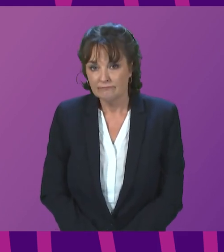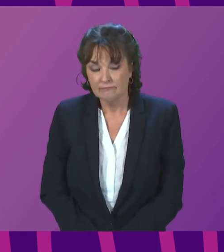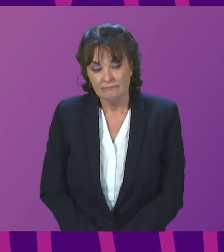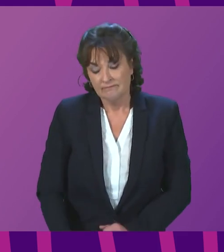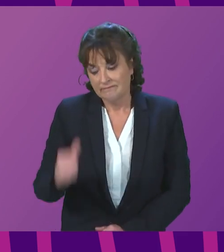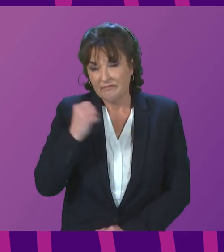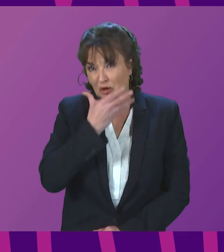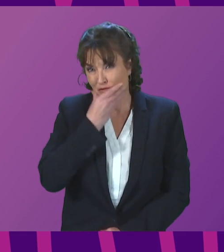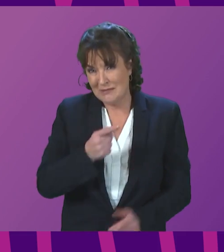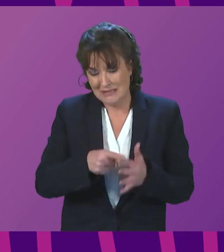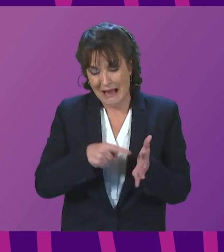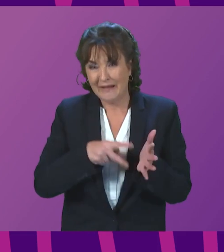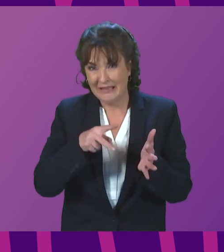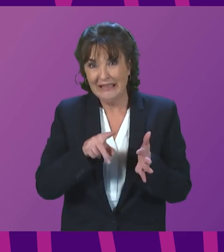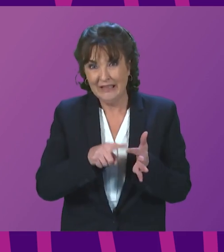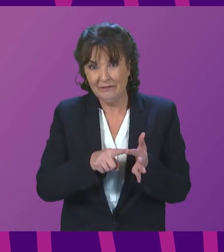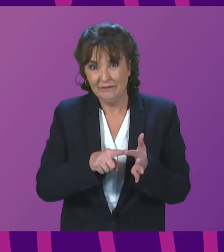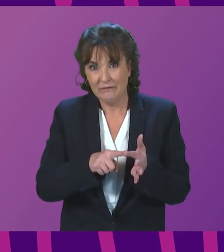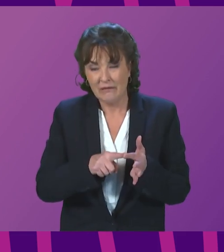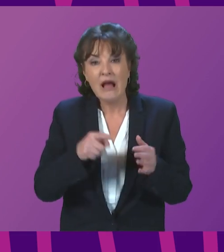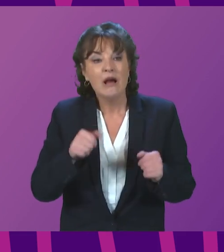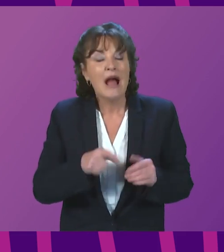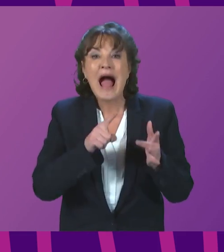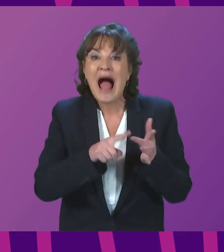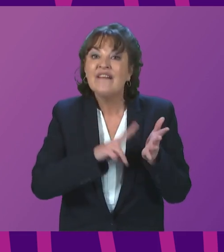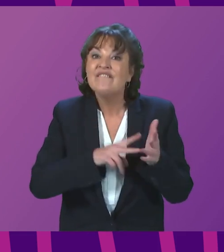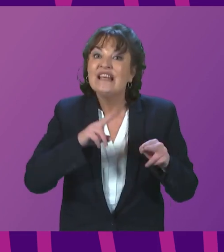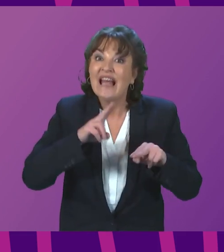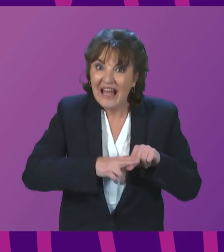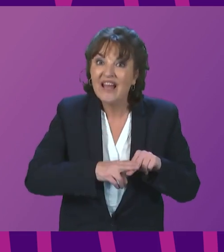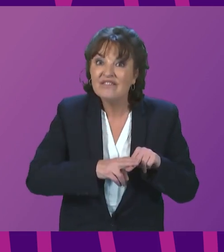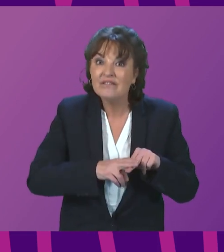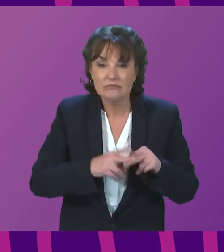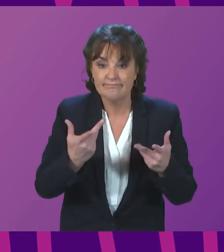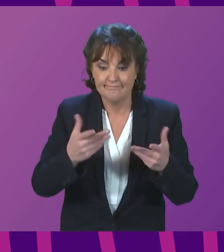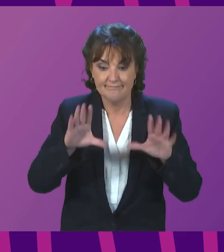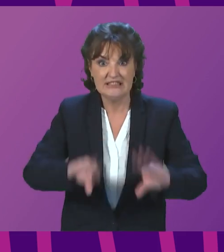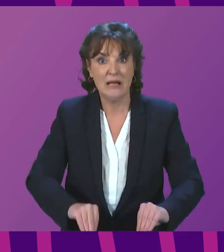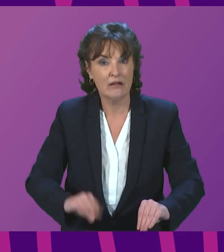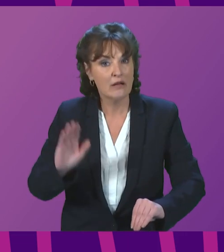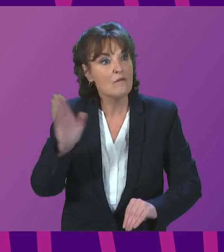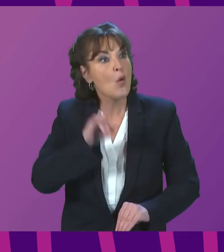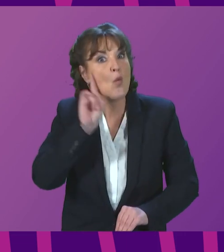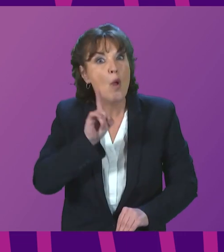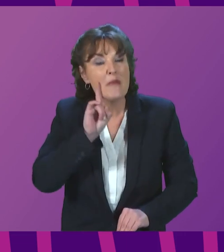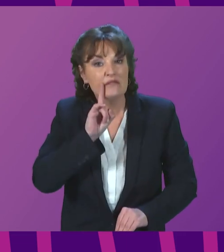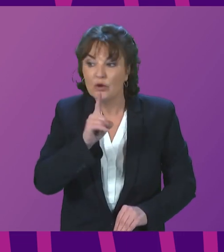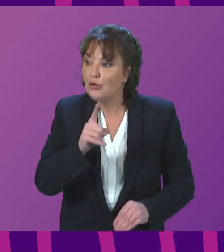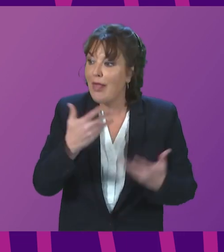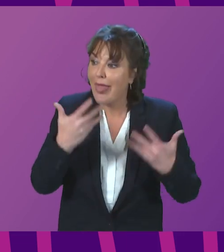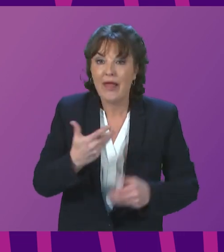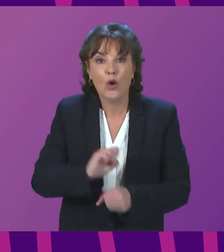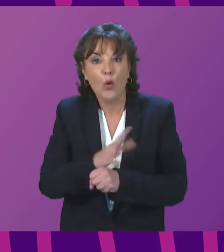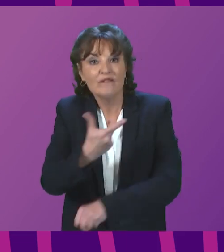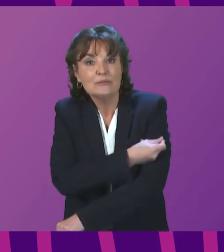treatment was suspended across Scotland for women who were not up to date with their COVID vaccinations. Scotland was the only part of the UK